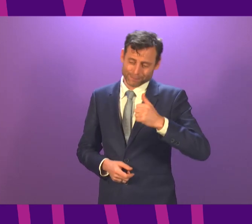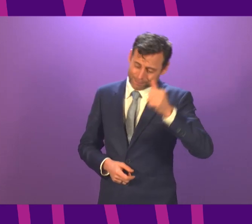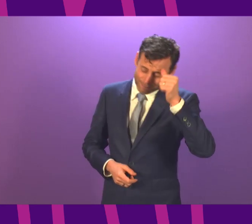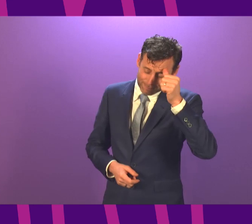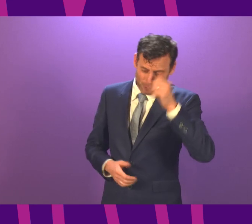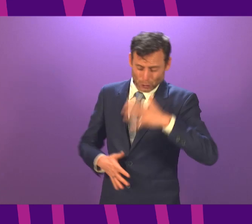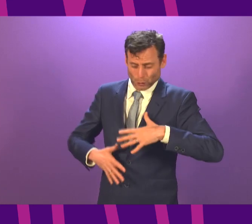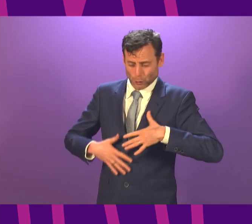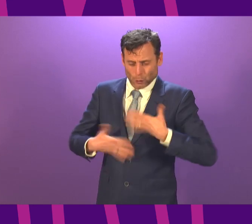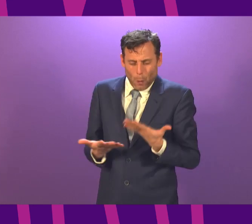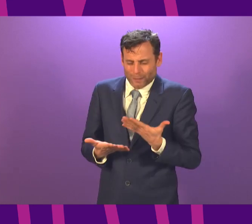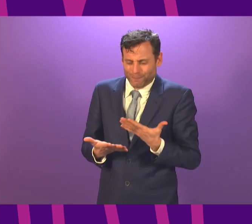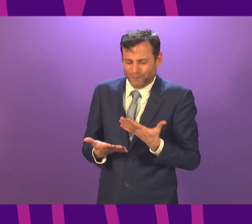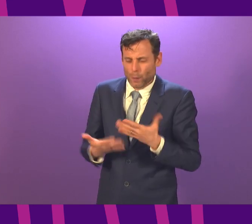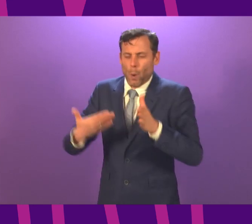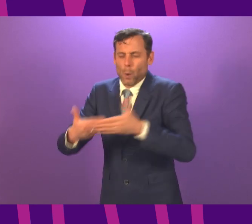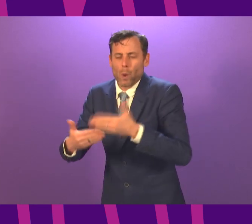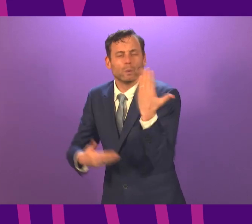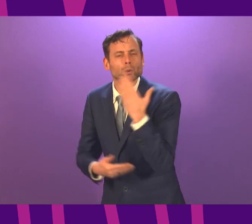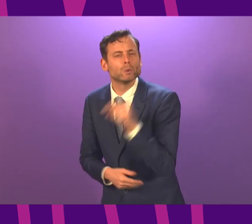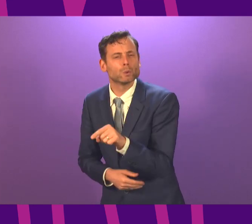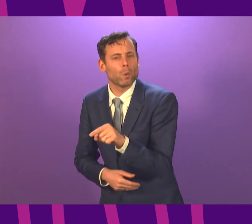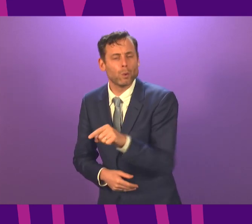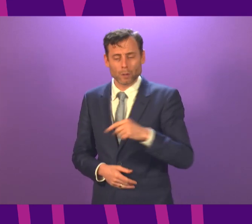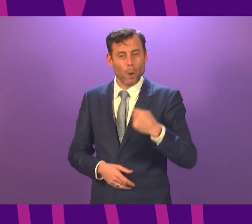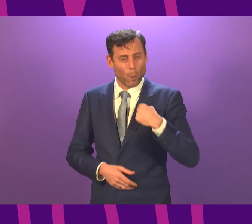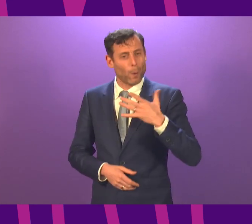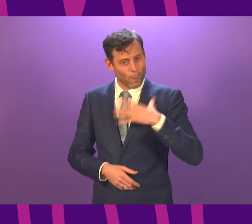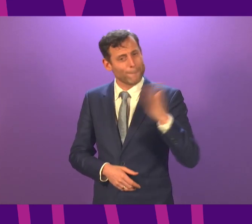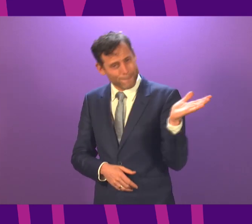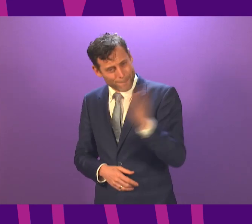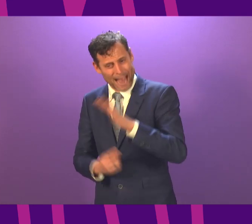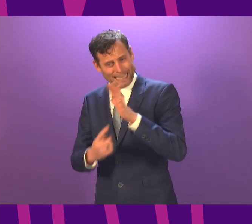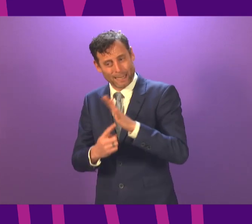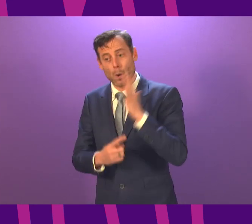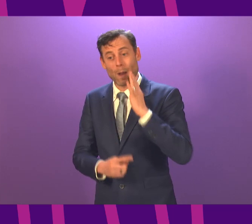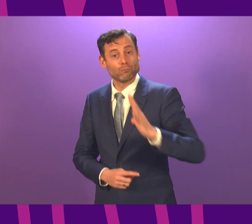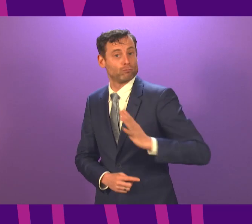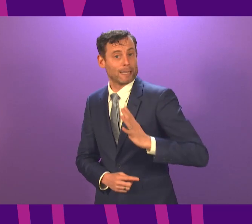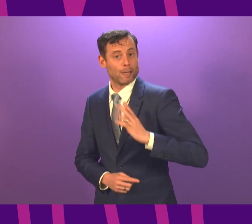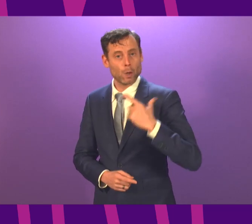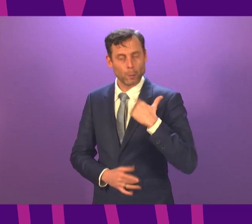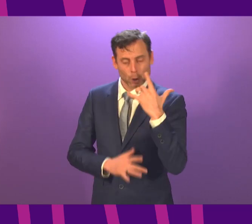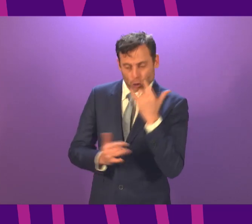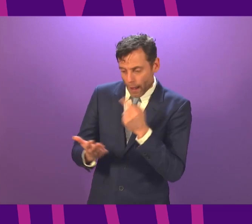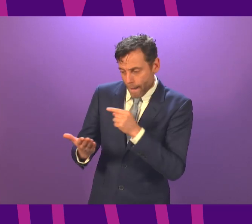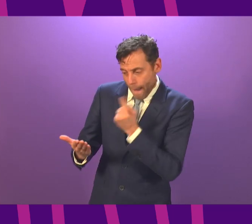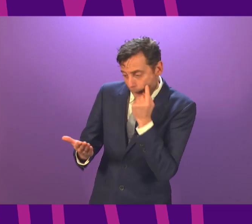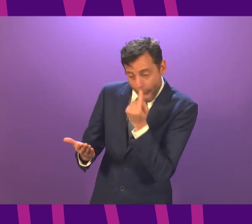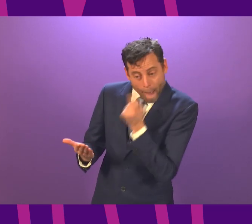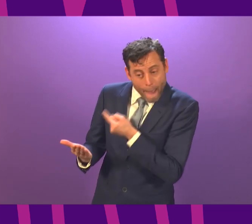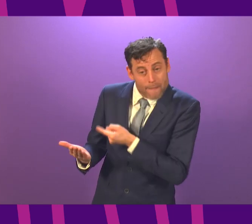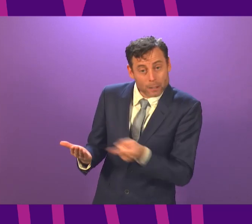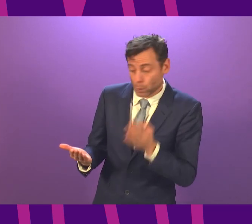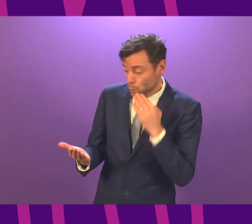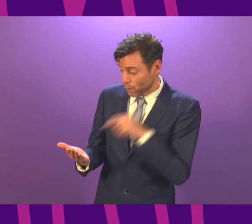always seek to maximise the number of pupils we can safely get back to classrooms and nurseries. So if the evidence tells us we can get some pupils back safely, that is